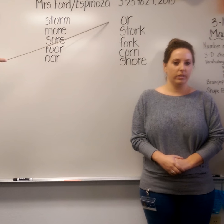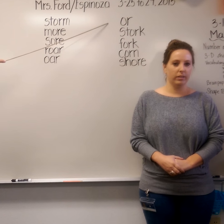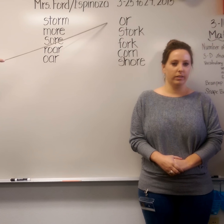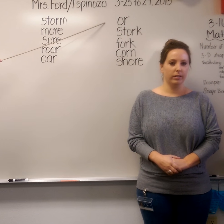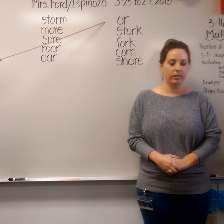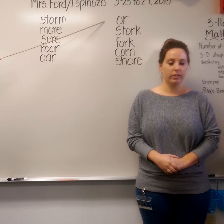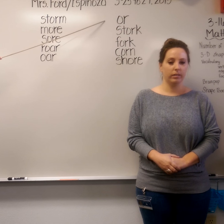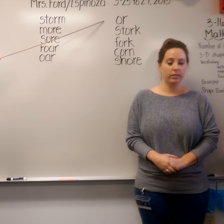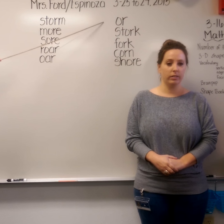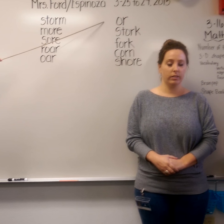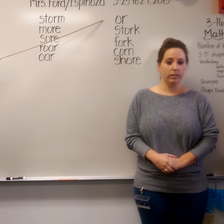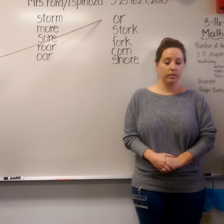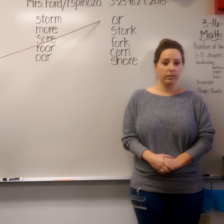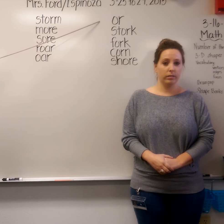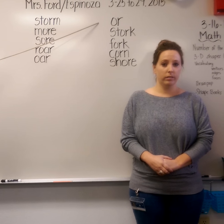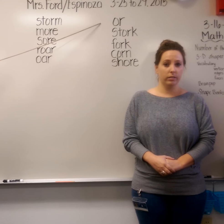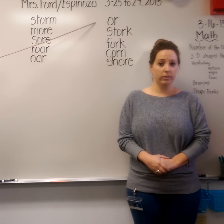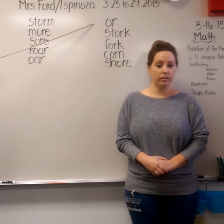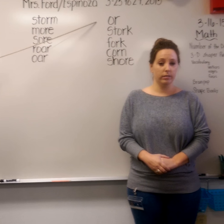Do you want ice cream or cake?